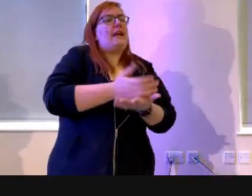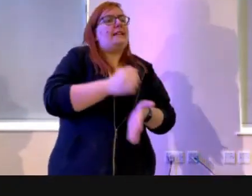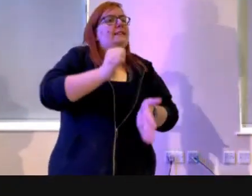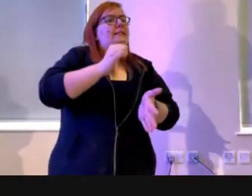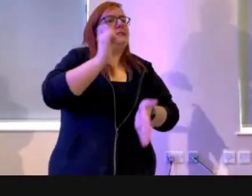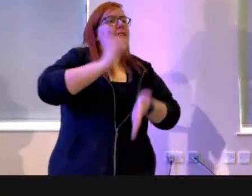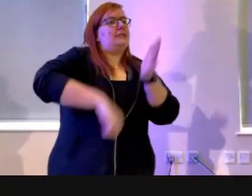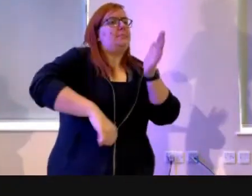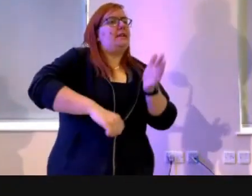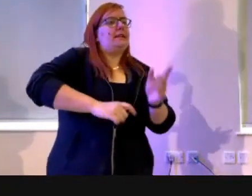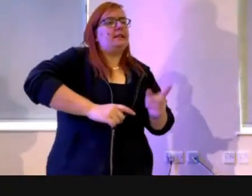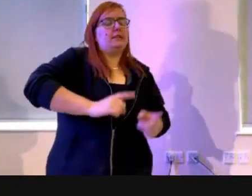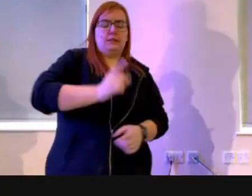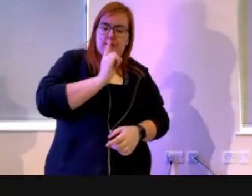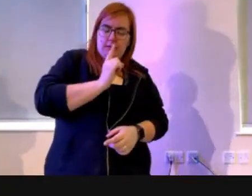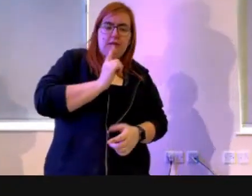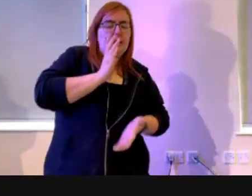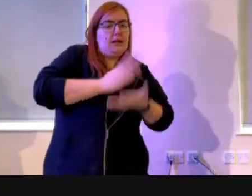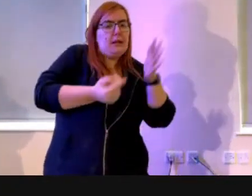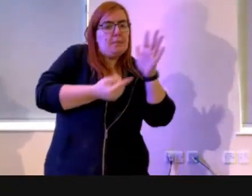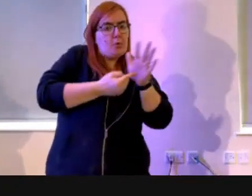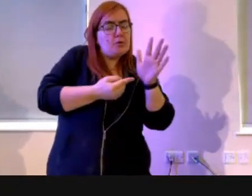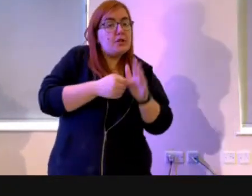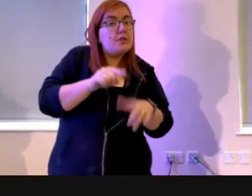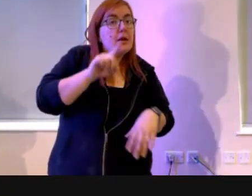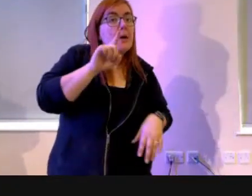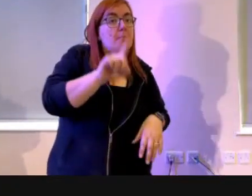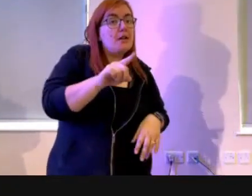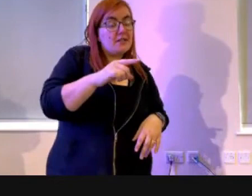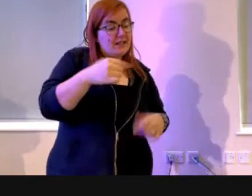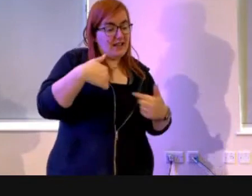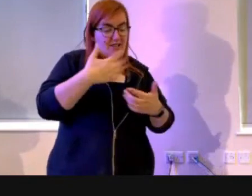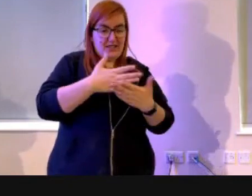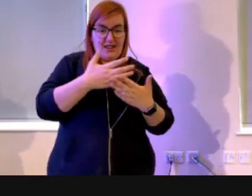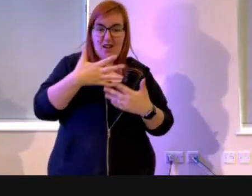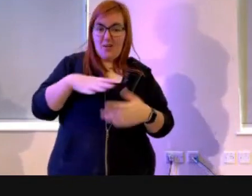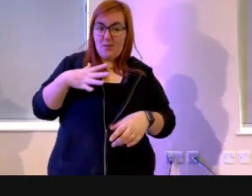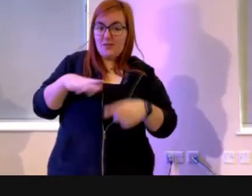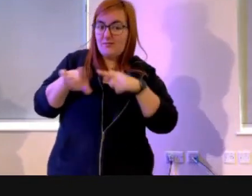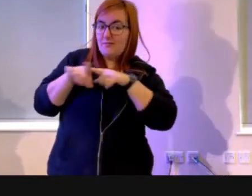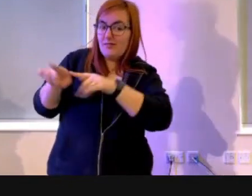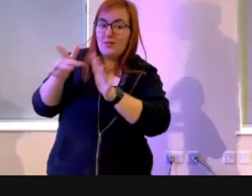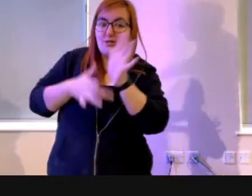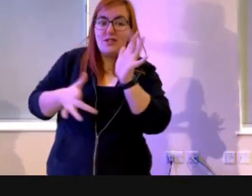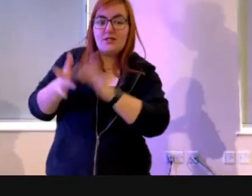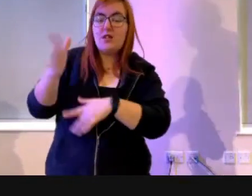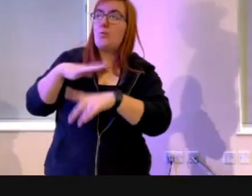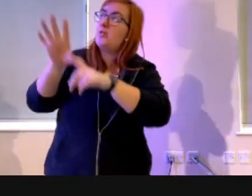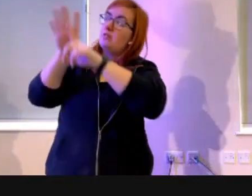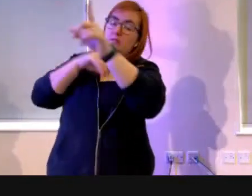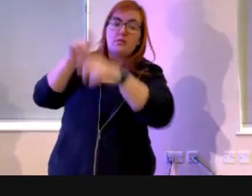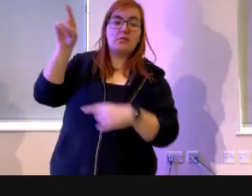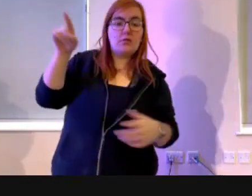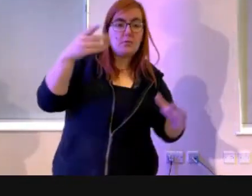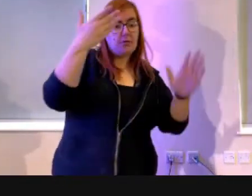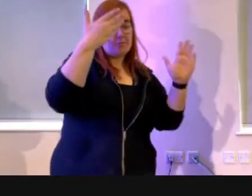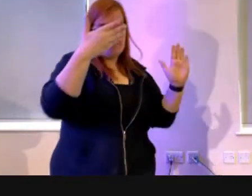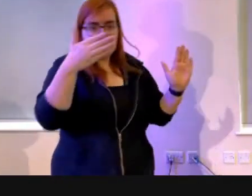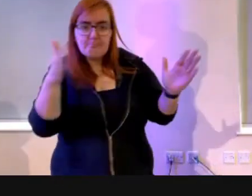It's saying, you know what, I want to follow Jesus, I want to be more like him, so therefore I'm going to face God, I'm going to walk